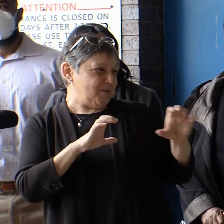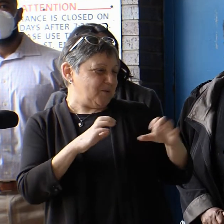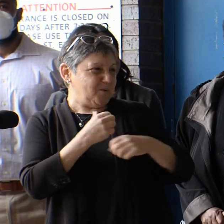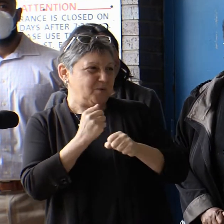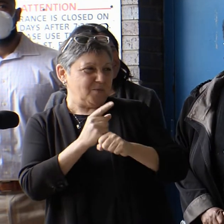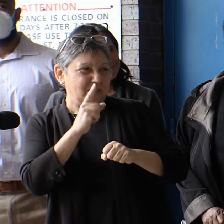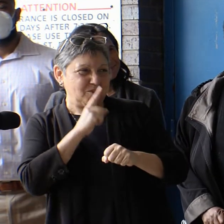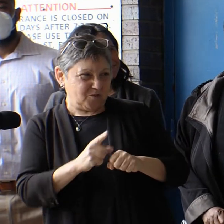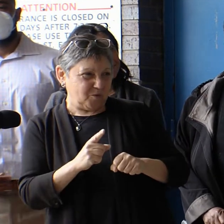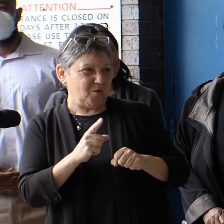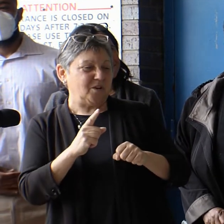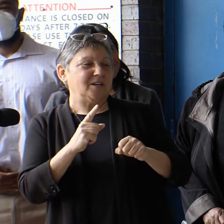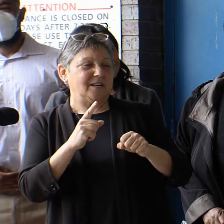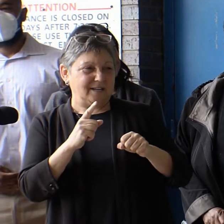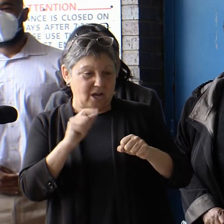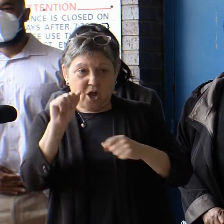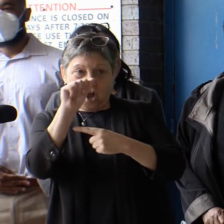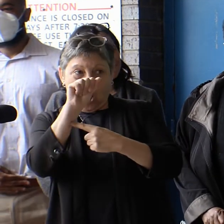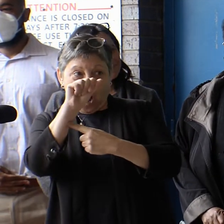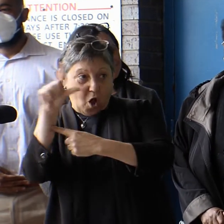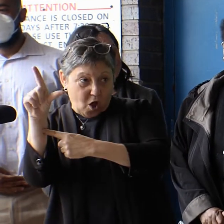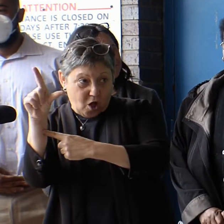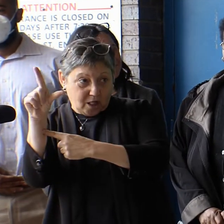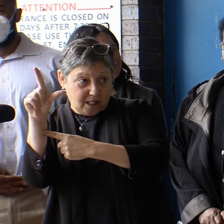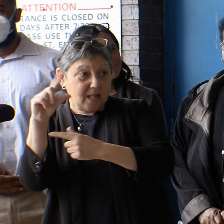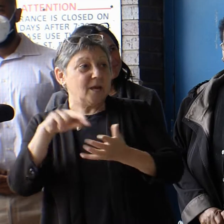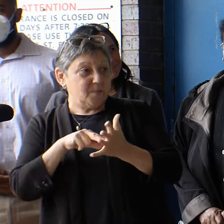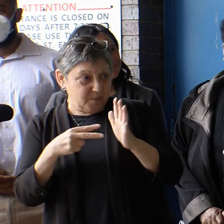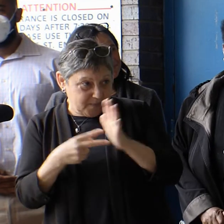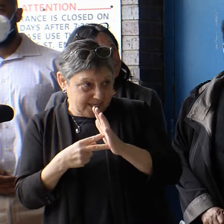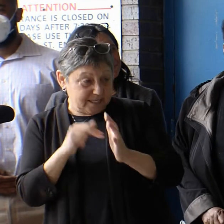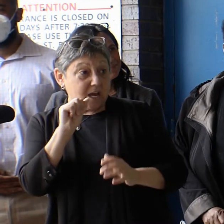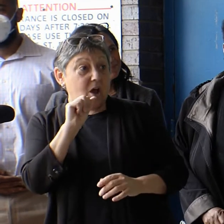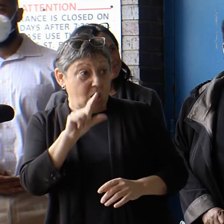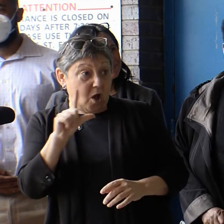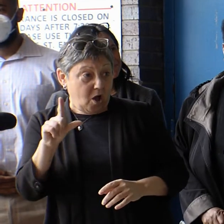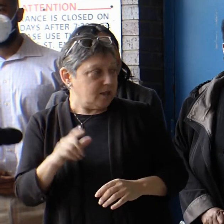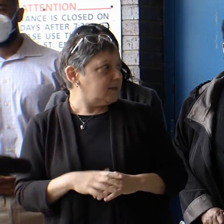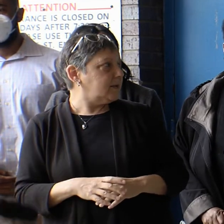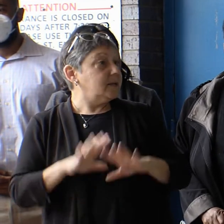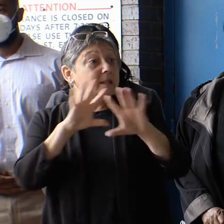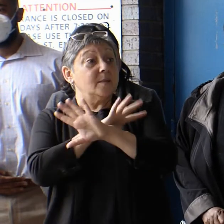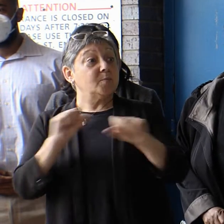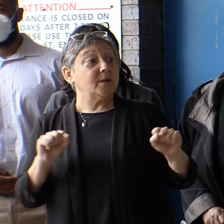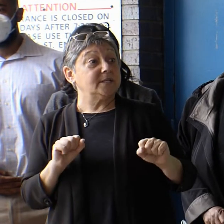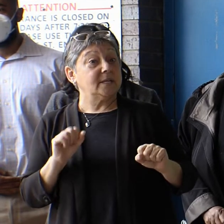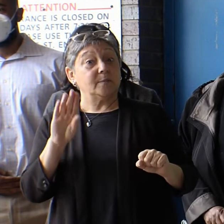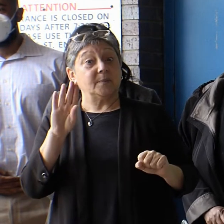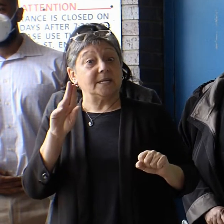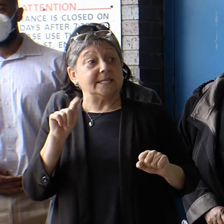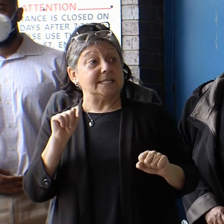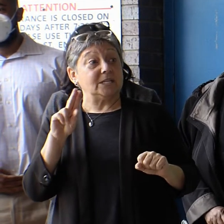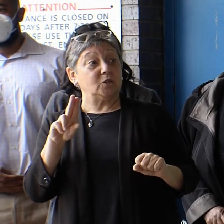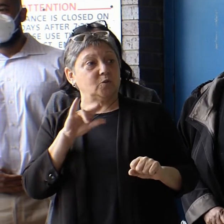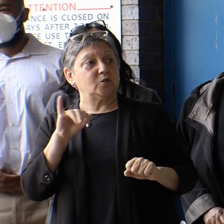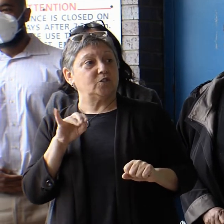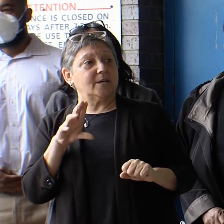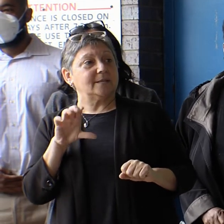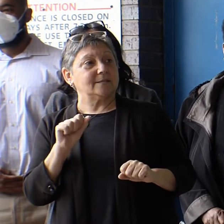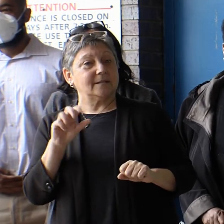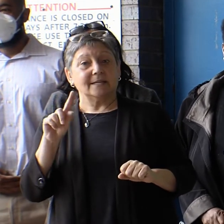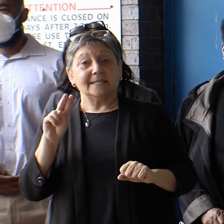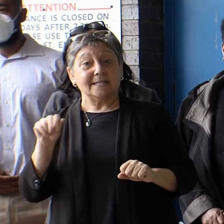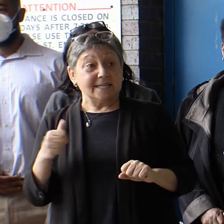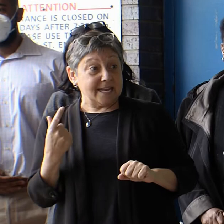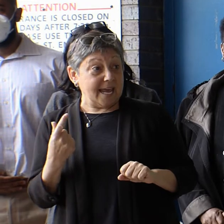that all means all. I am here with Jessica Tang, president of the Boston Teachers Union and leaders from